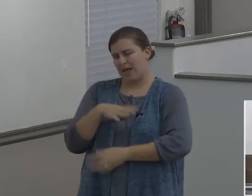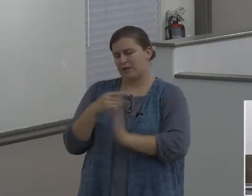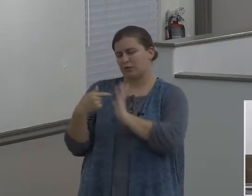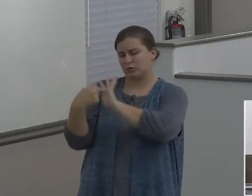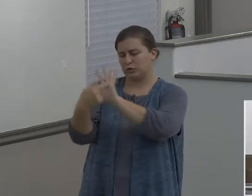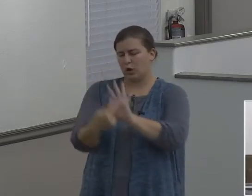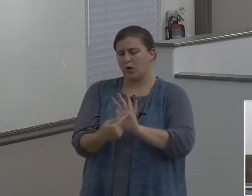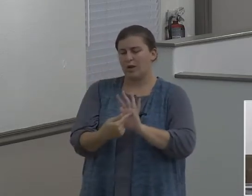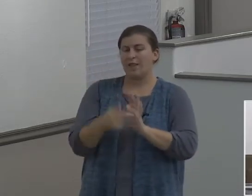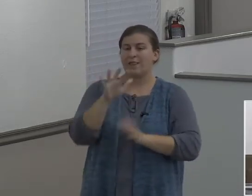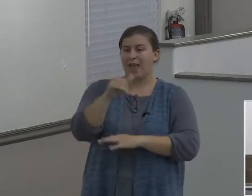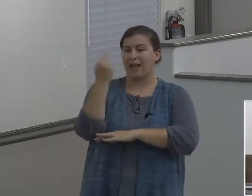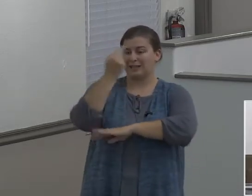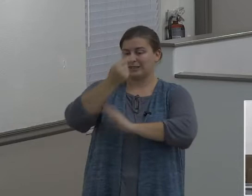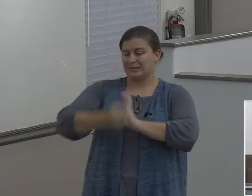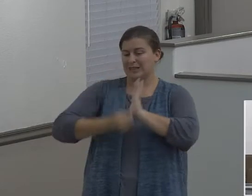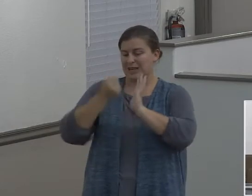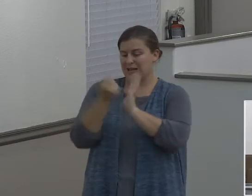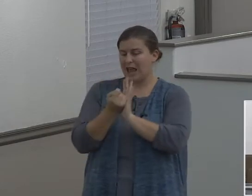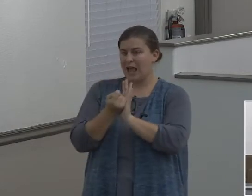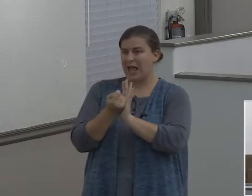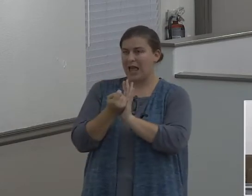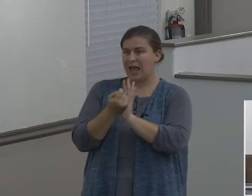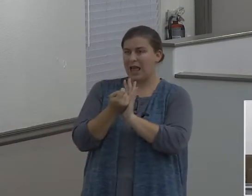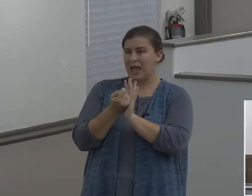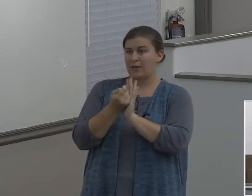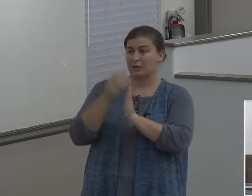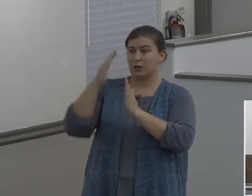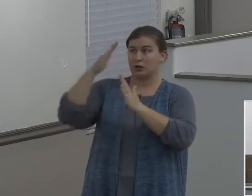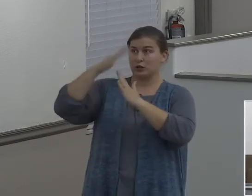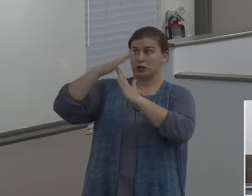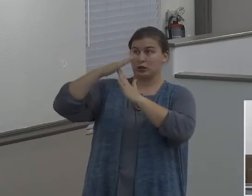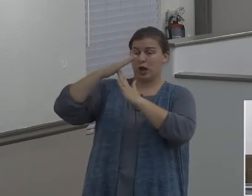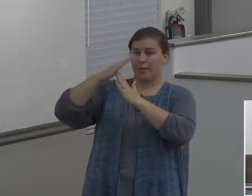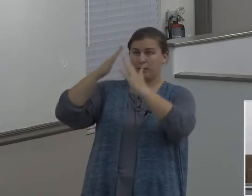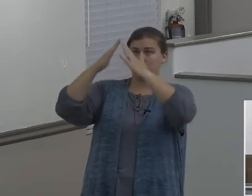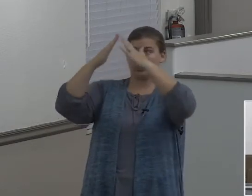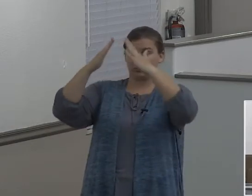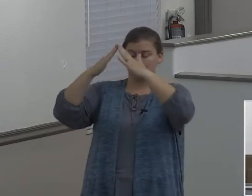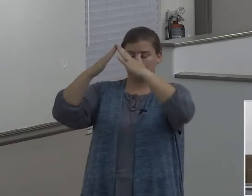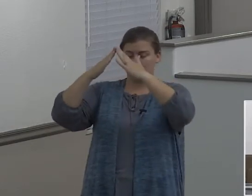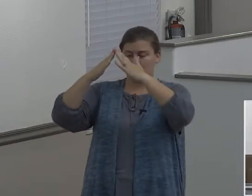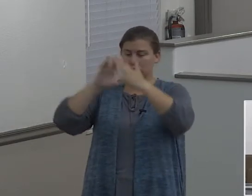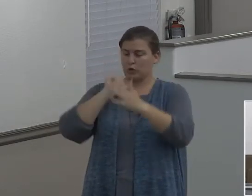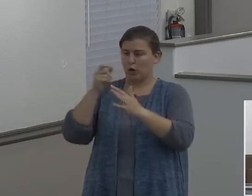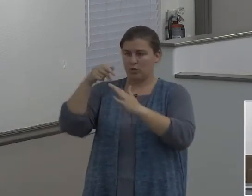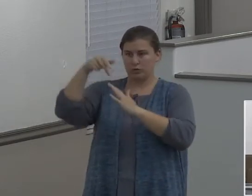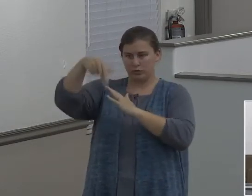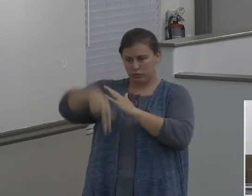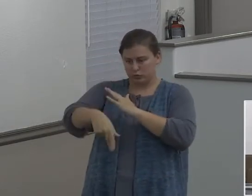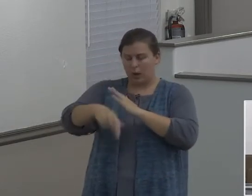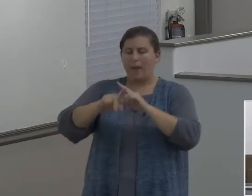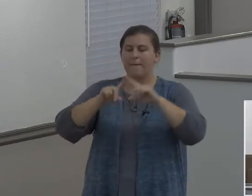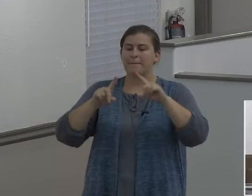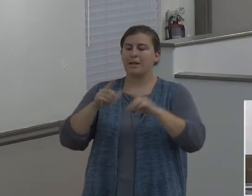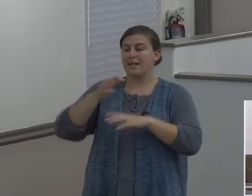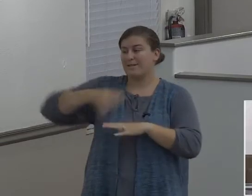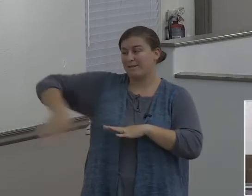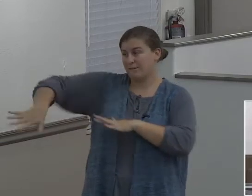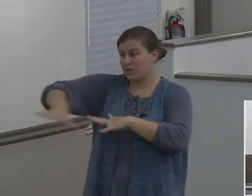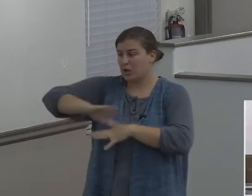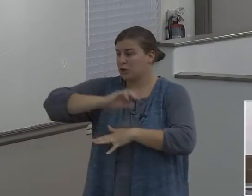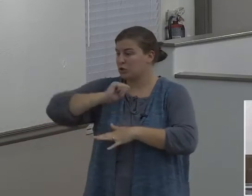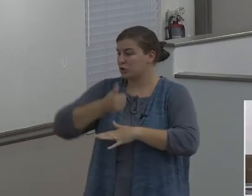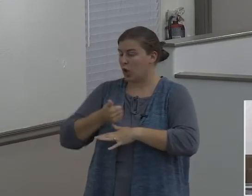in the house, let him not come down to take it away. Any that is in the field, let him likewise not return back. Remember Lot's